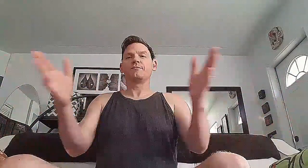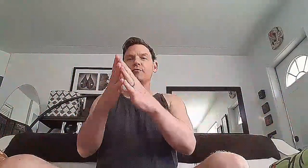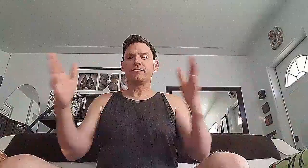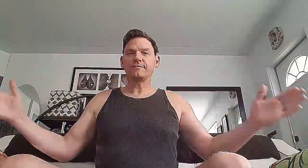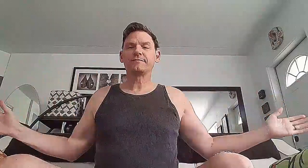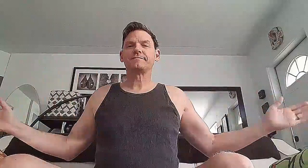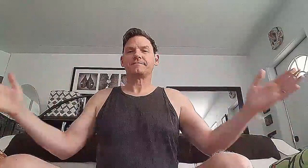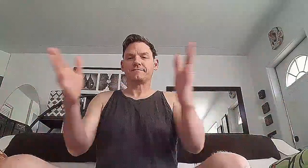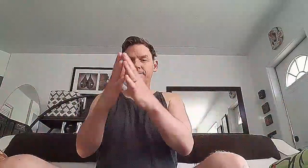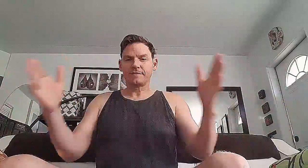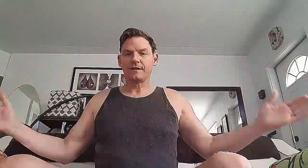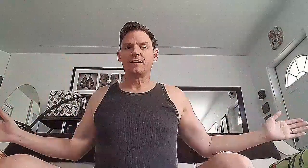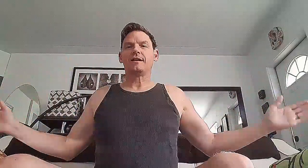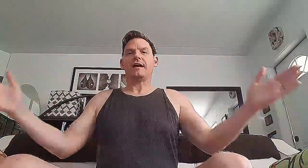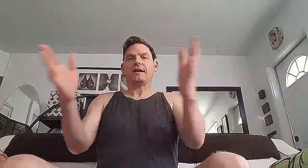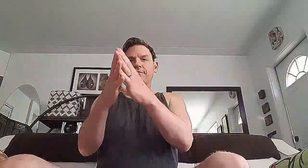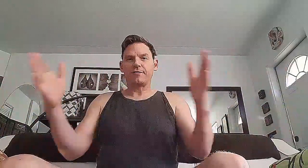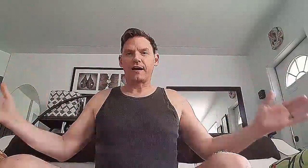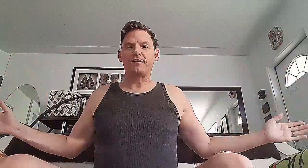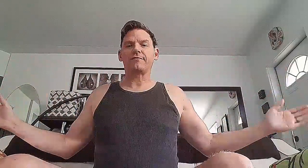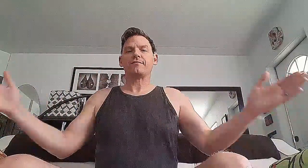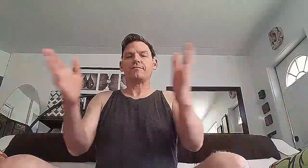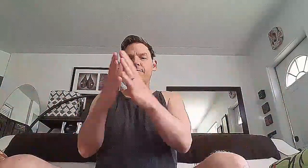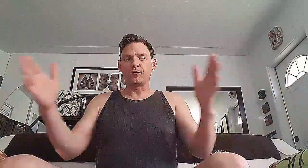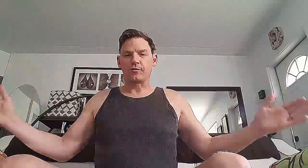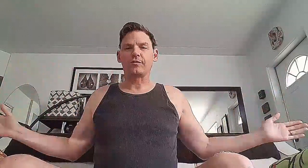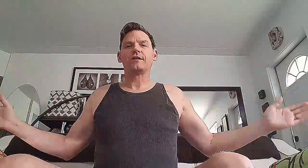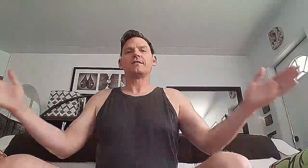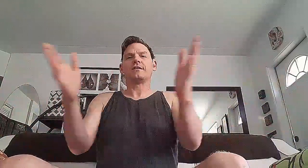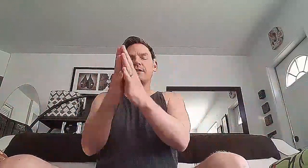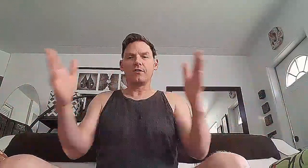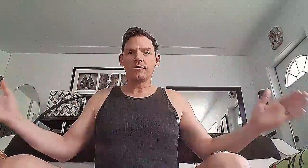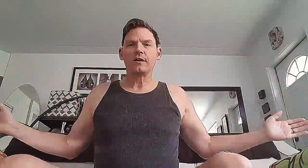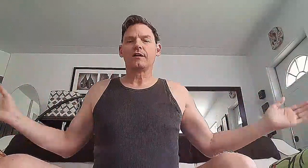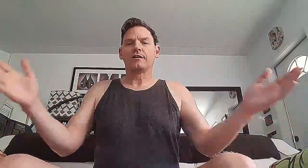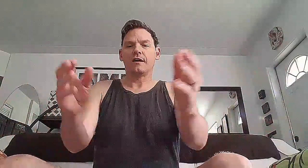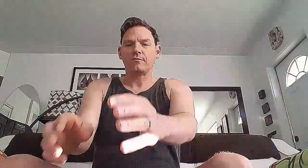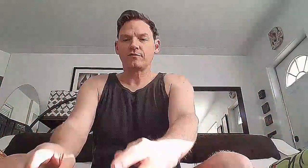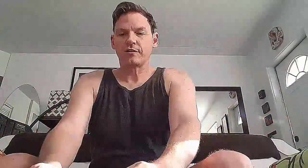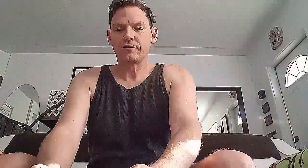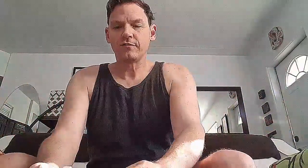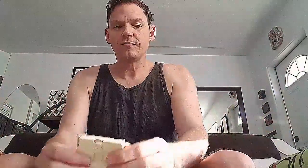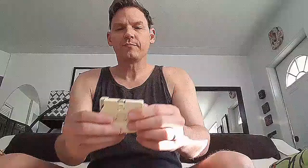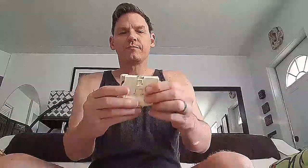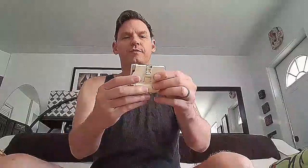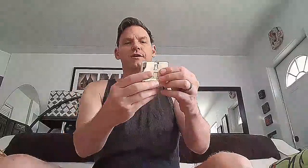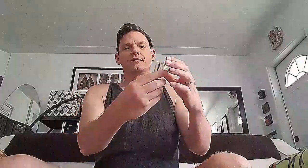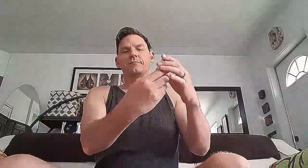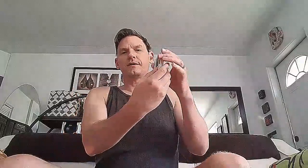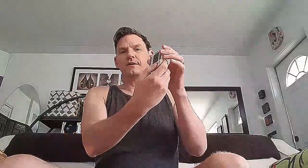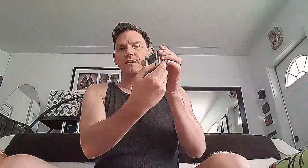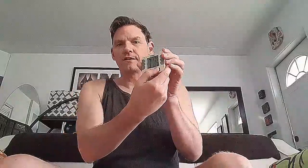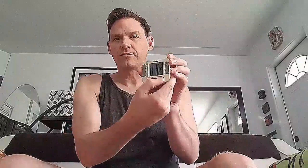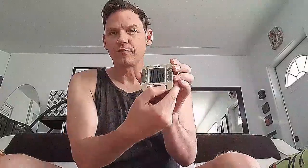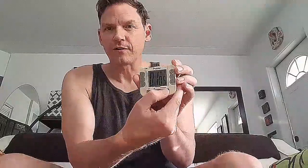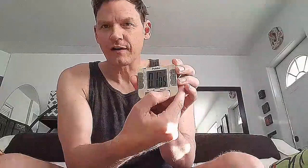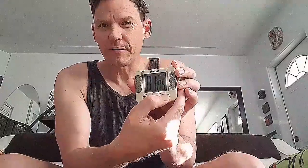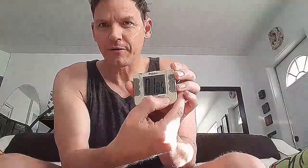Moving. And five, four, there you go. Now what you're going to do, we're going hit the button again. Let's do our timer.